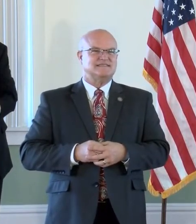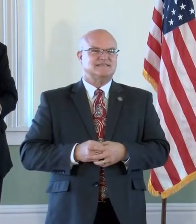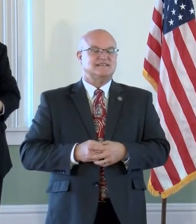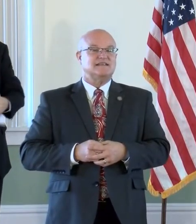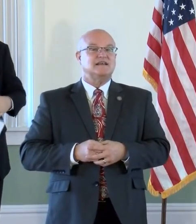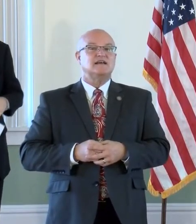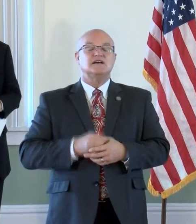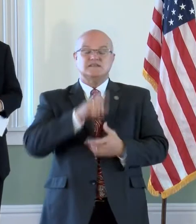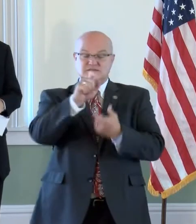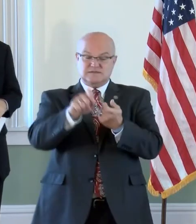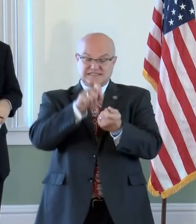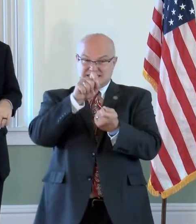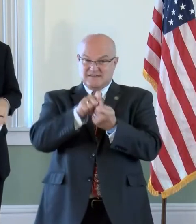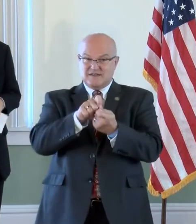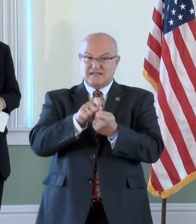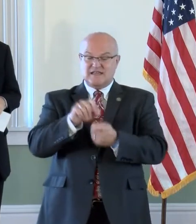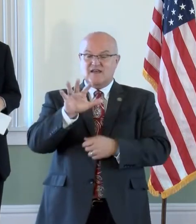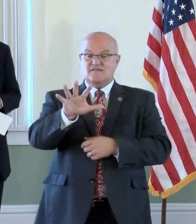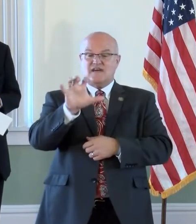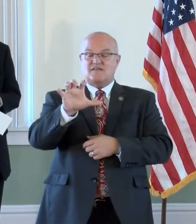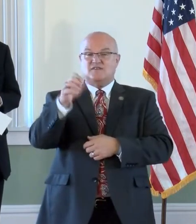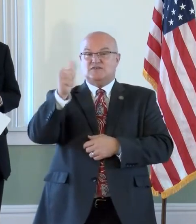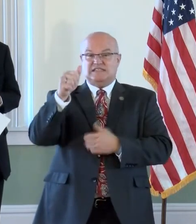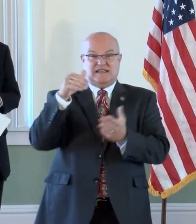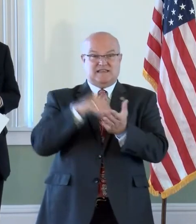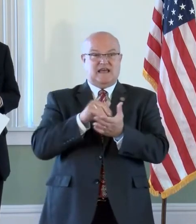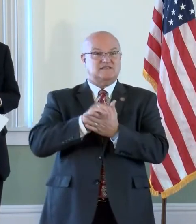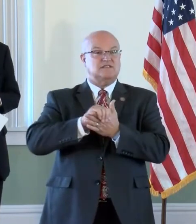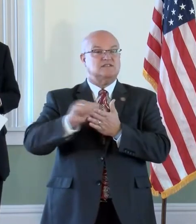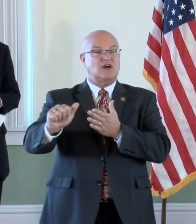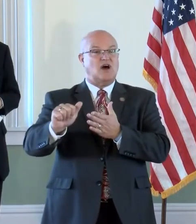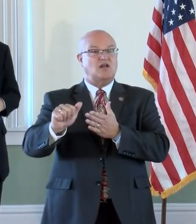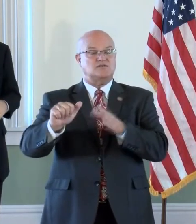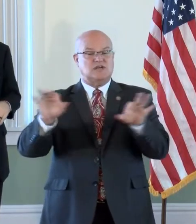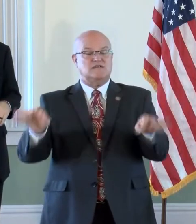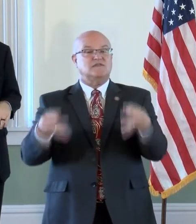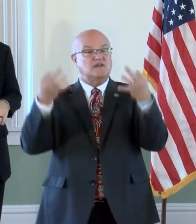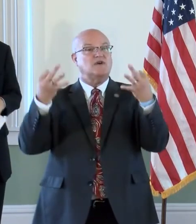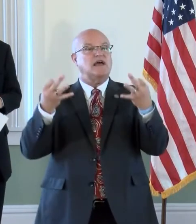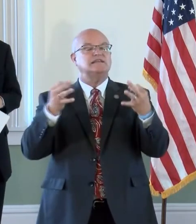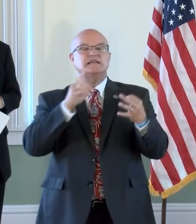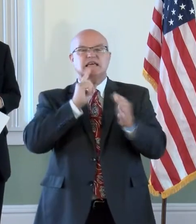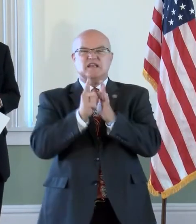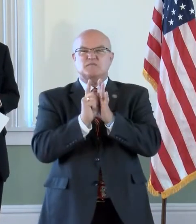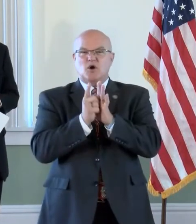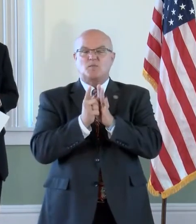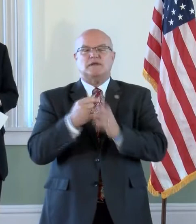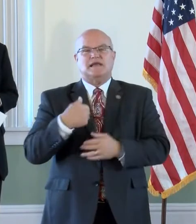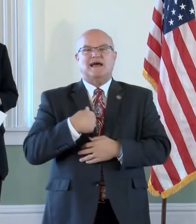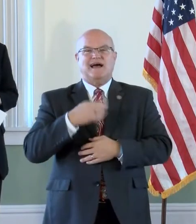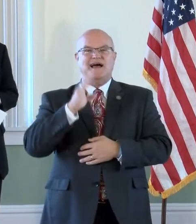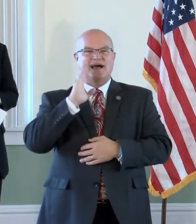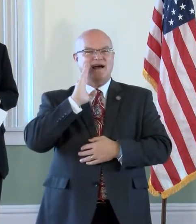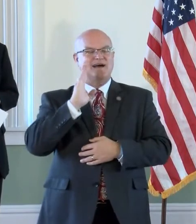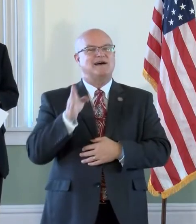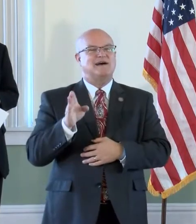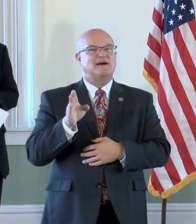Very specifically, $510,000 has been raised, and in a moment I will